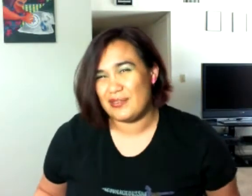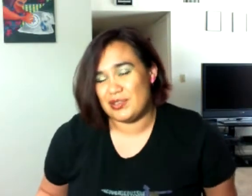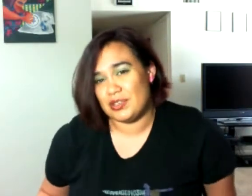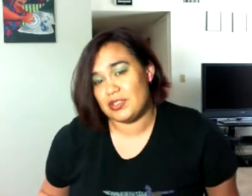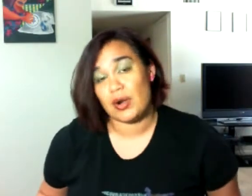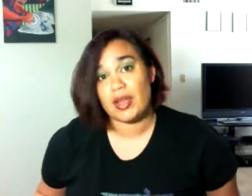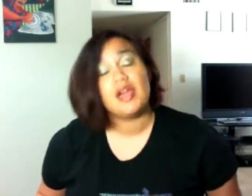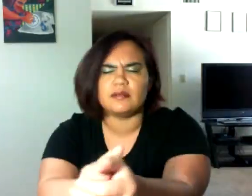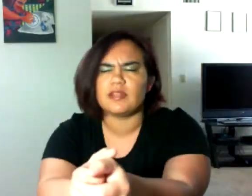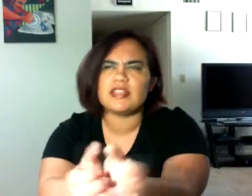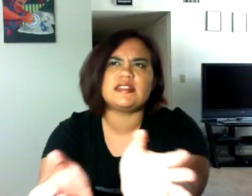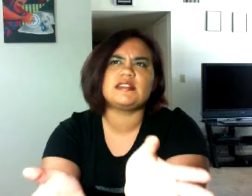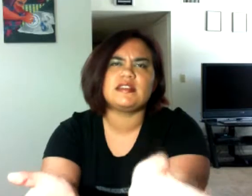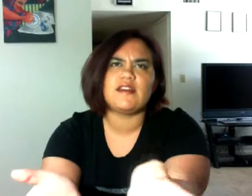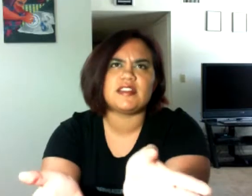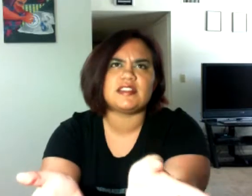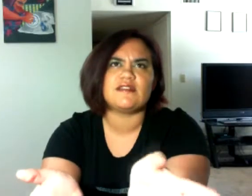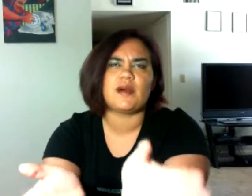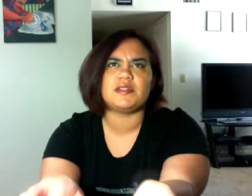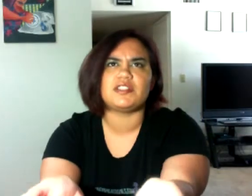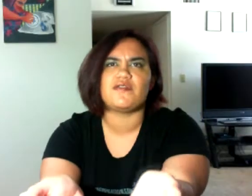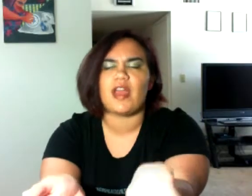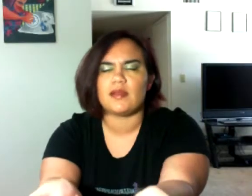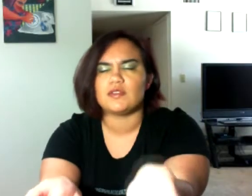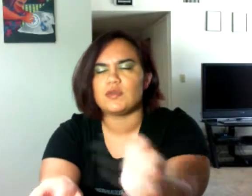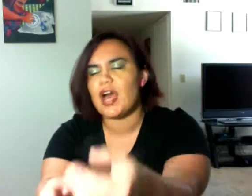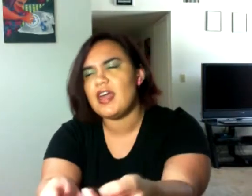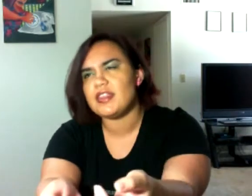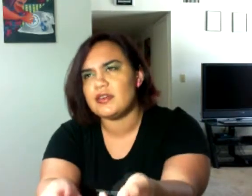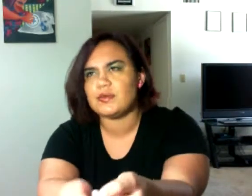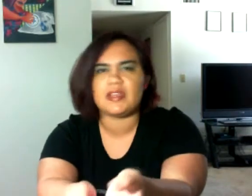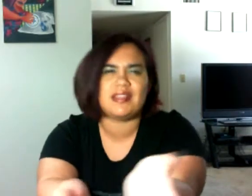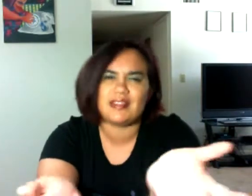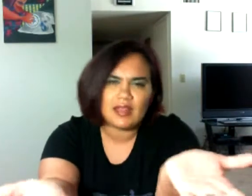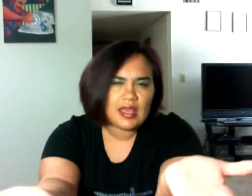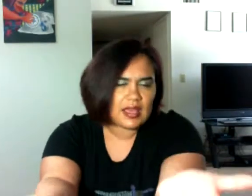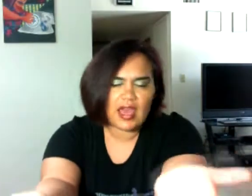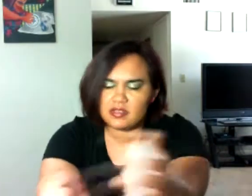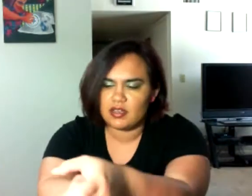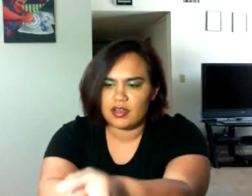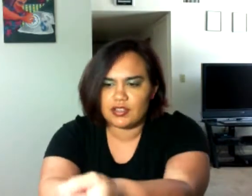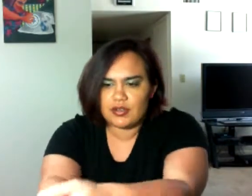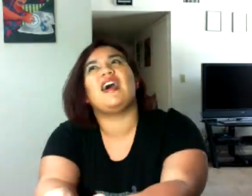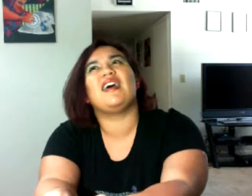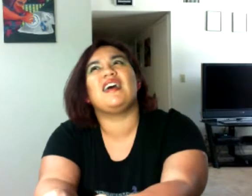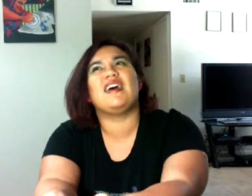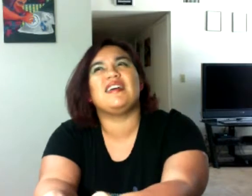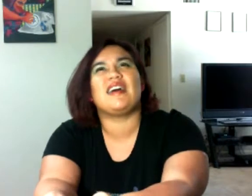future. Sorry. The least offensive competition for animals, which I think would be cat and dog shows. I